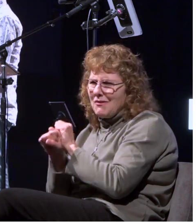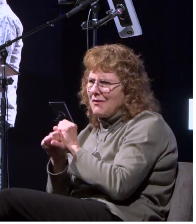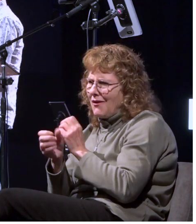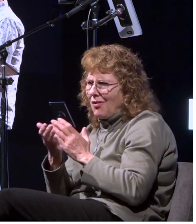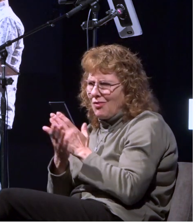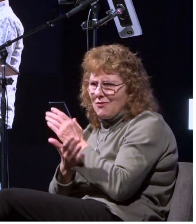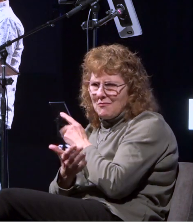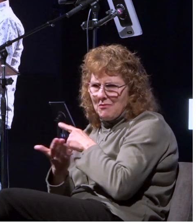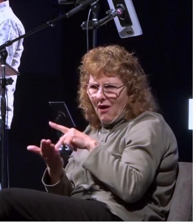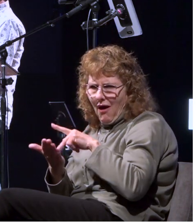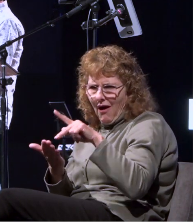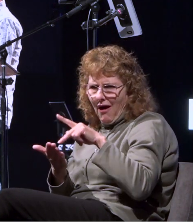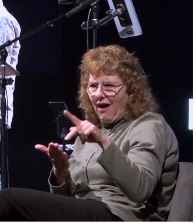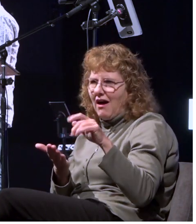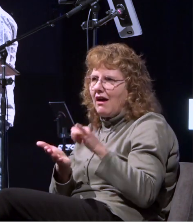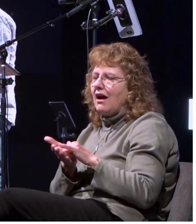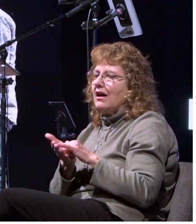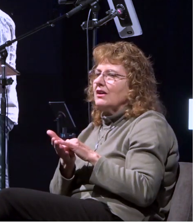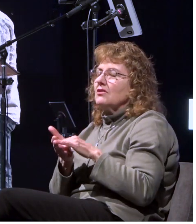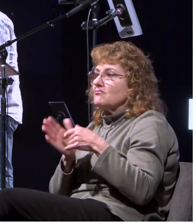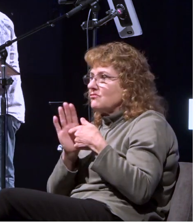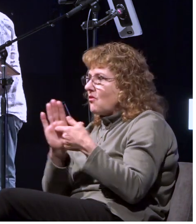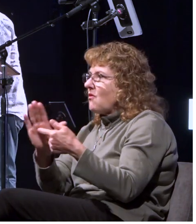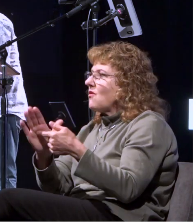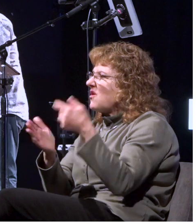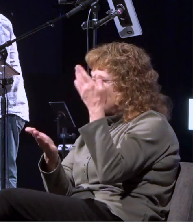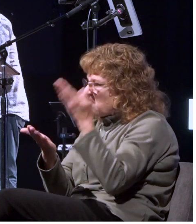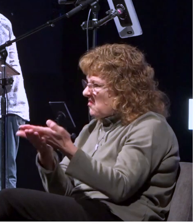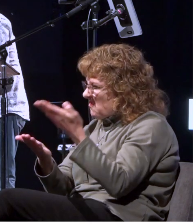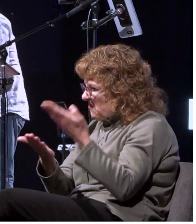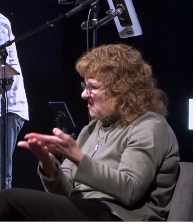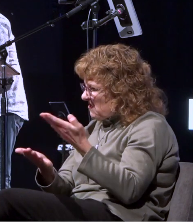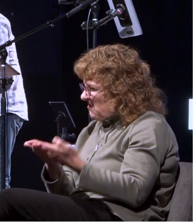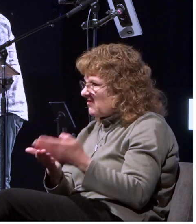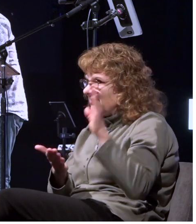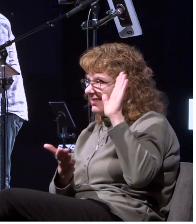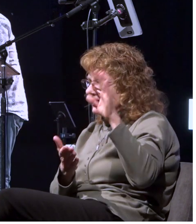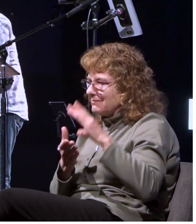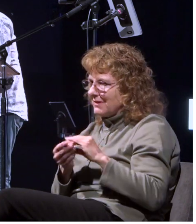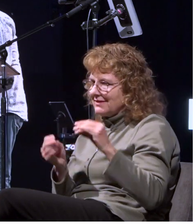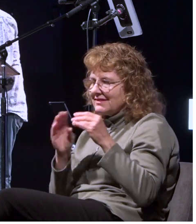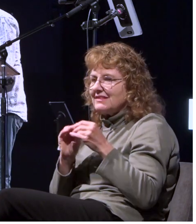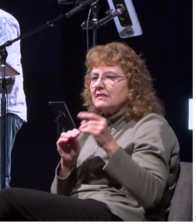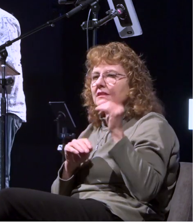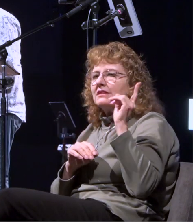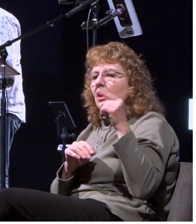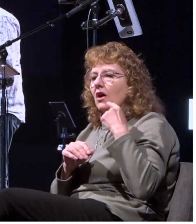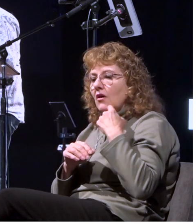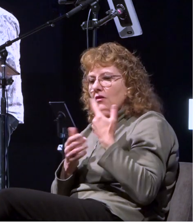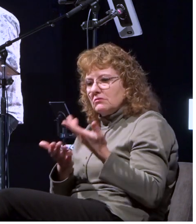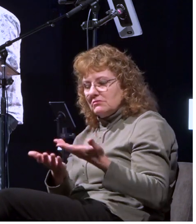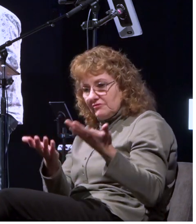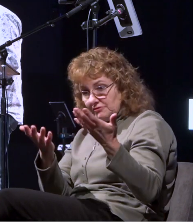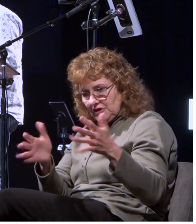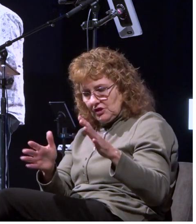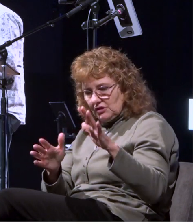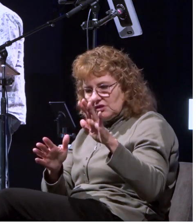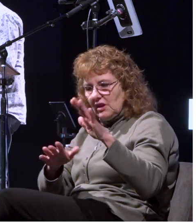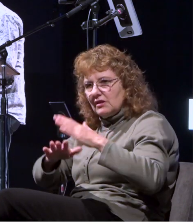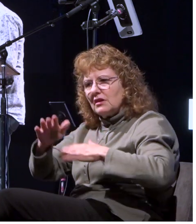and authenticating the gospel message that they're going to preach and uh and so this was when this was done the rest of those on